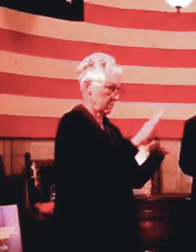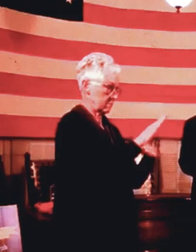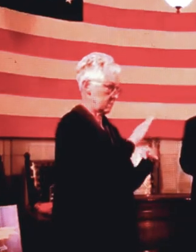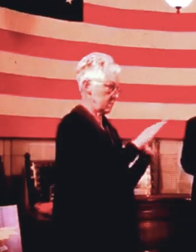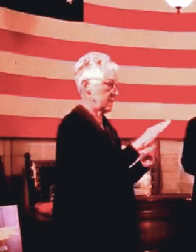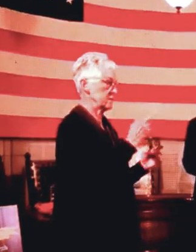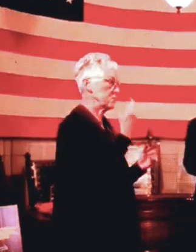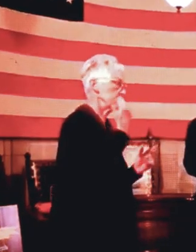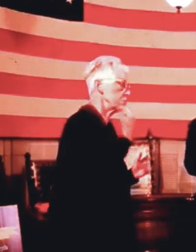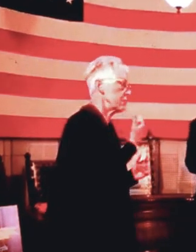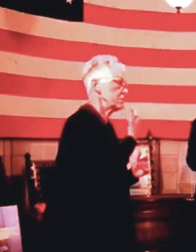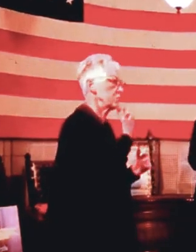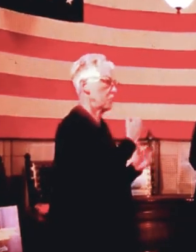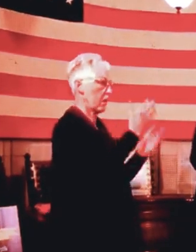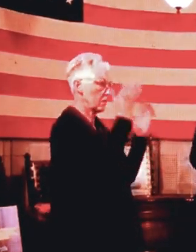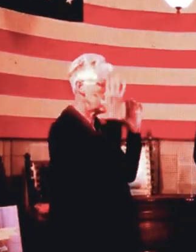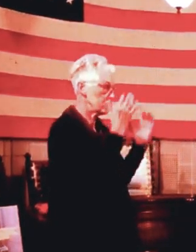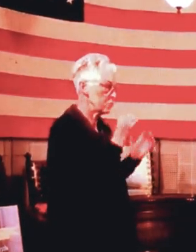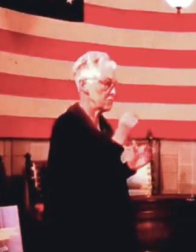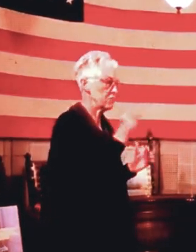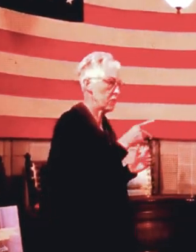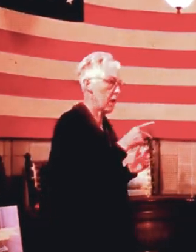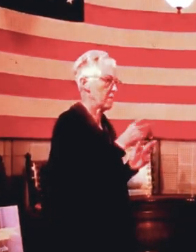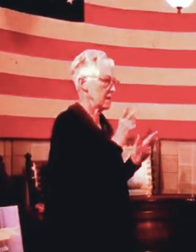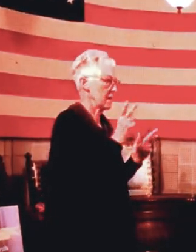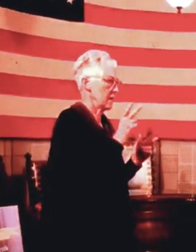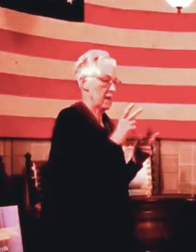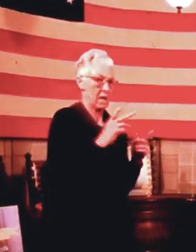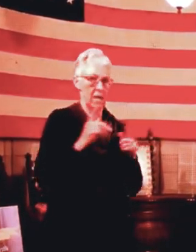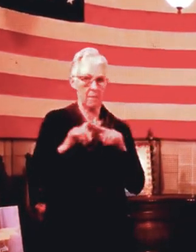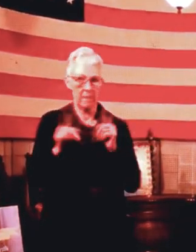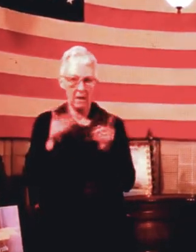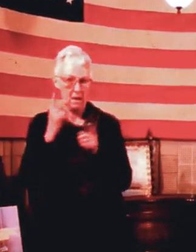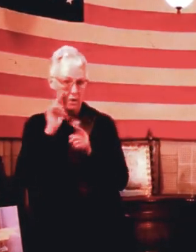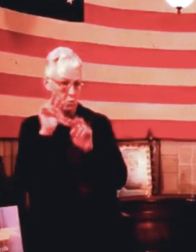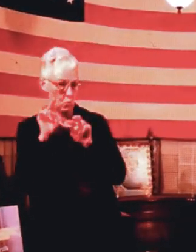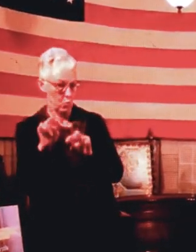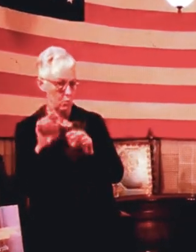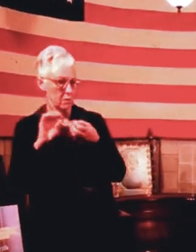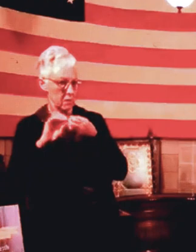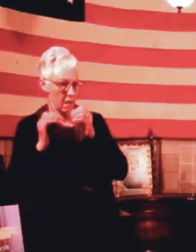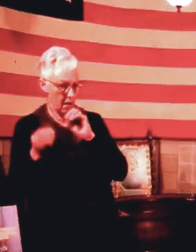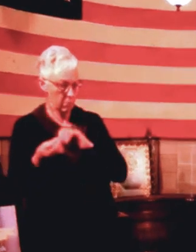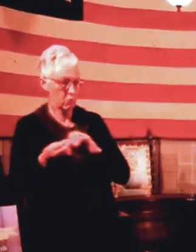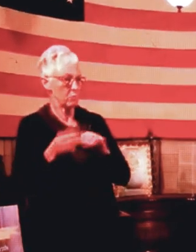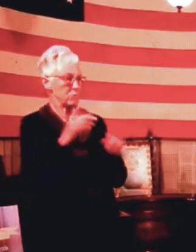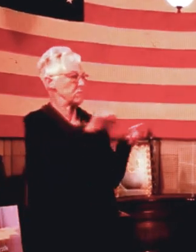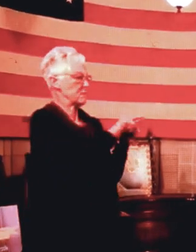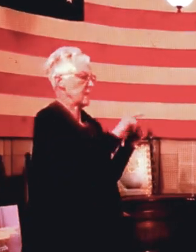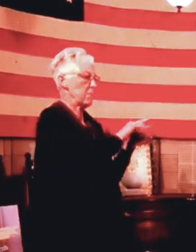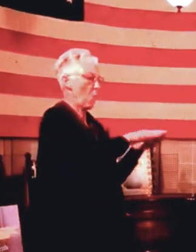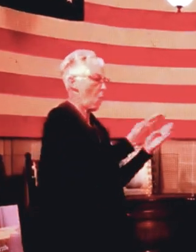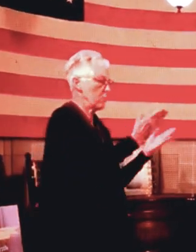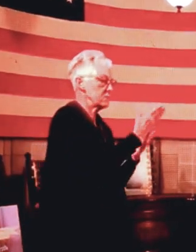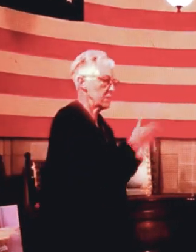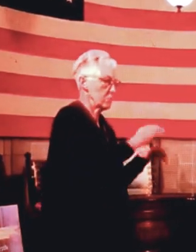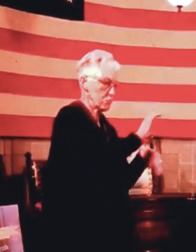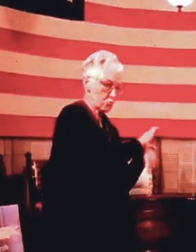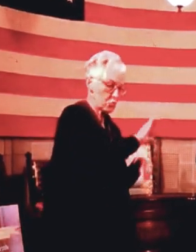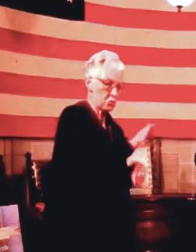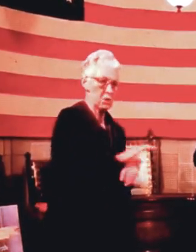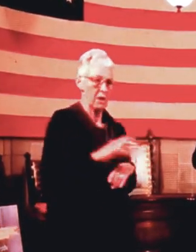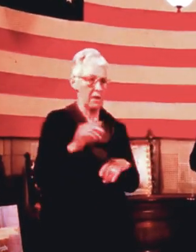week on May 4th, or what we've done with elective surgeries, worship services, allowing restaurants to go back to 50%